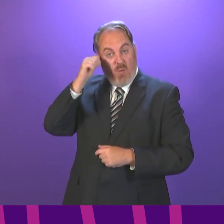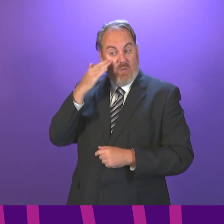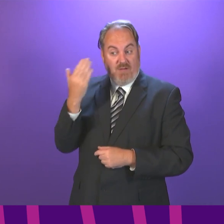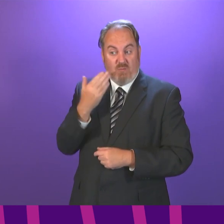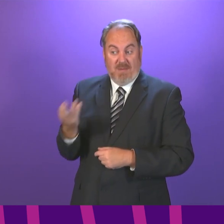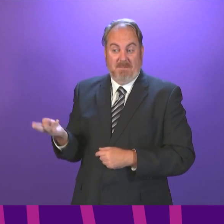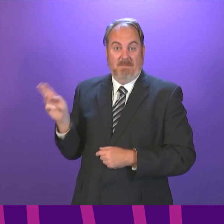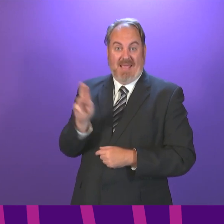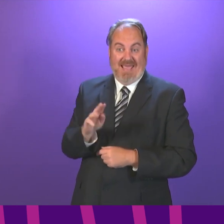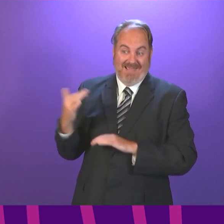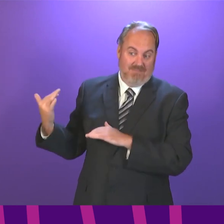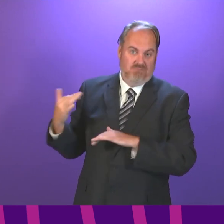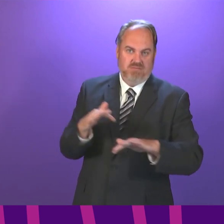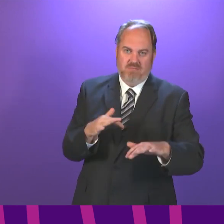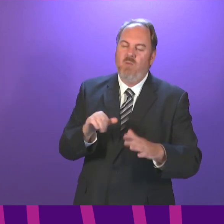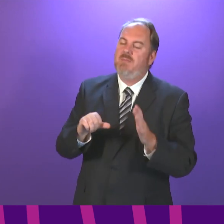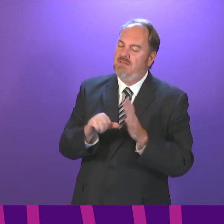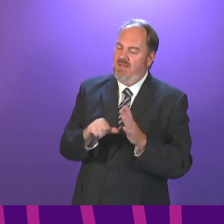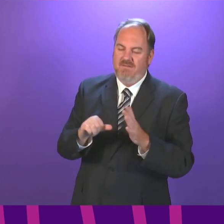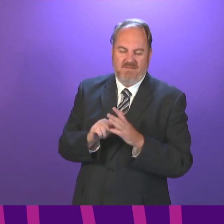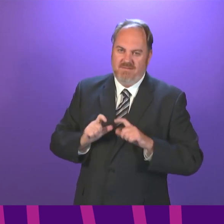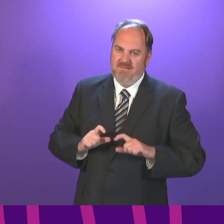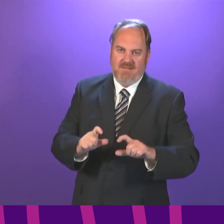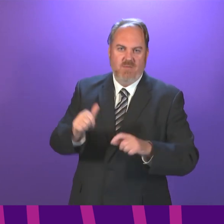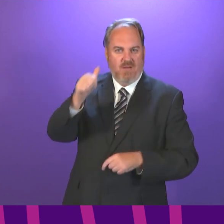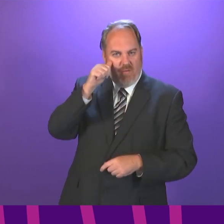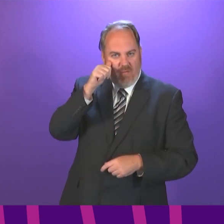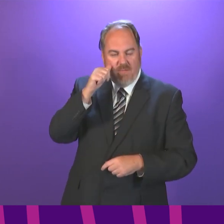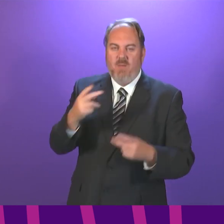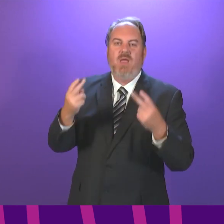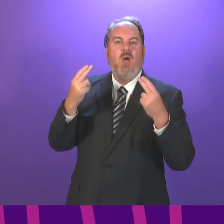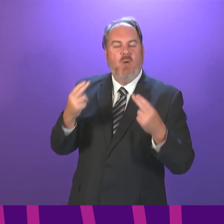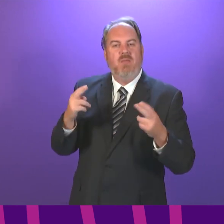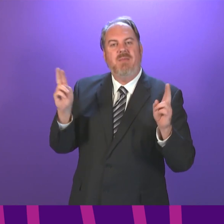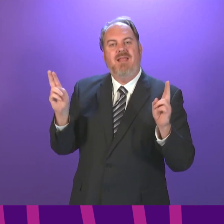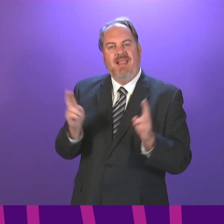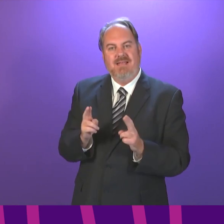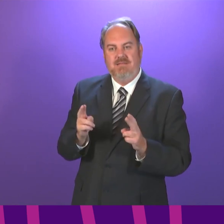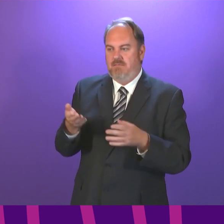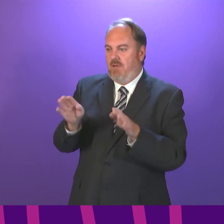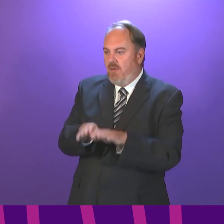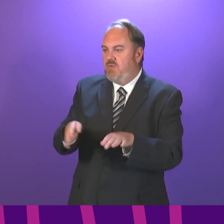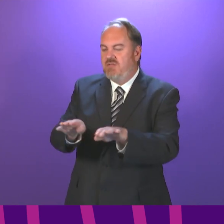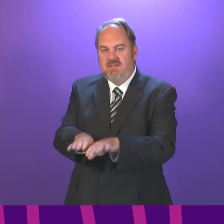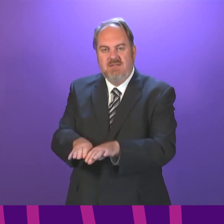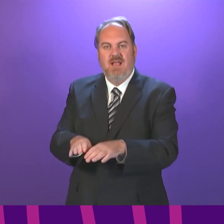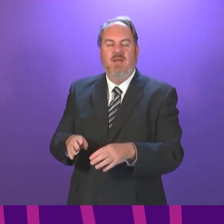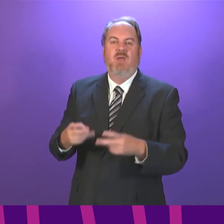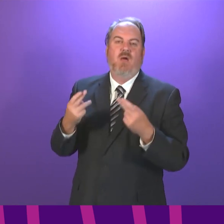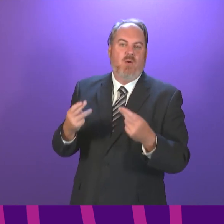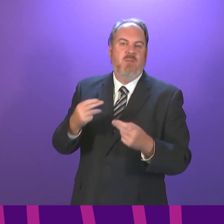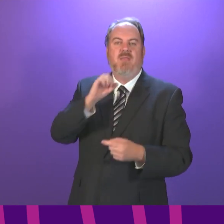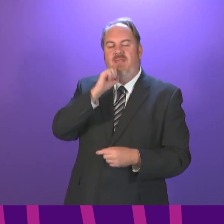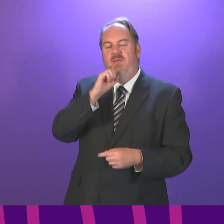there is little doubt of that, but I hope it will also bring fewer disruptions and also allow a much more normal learning